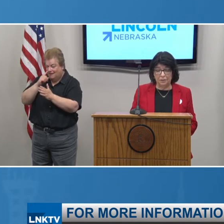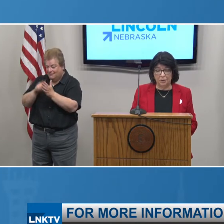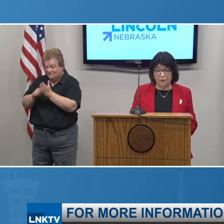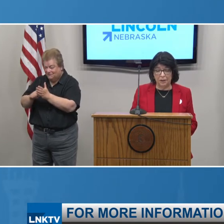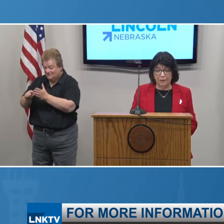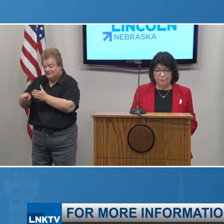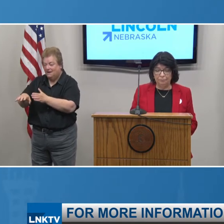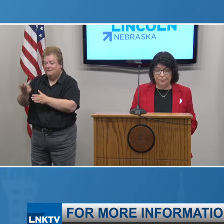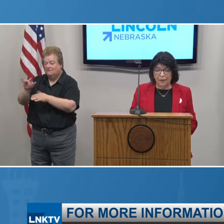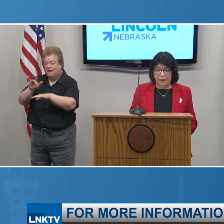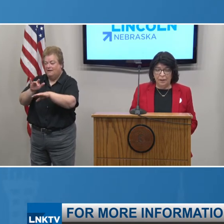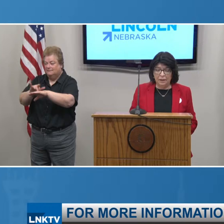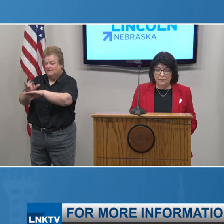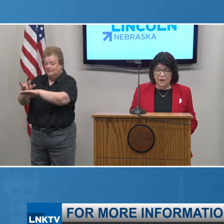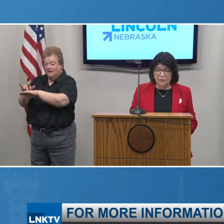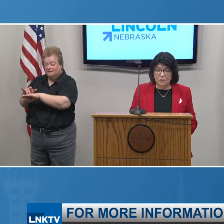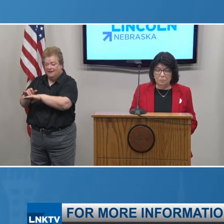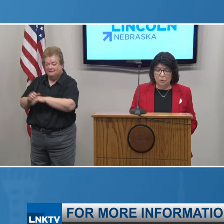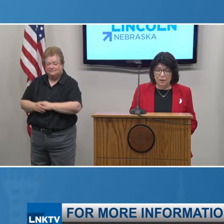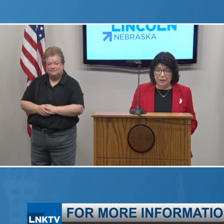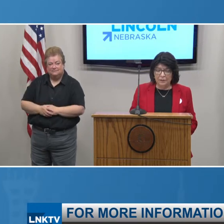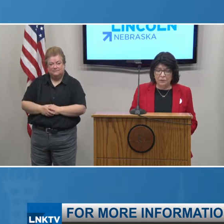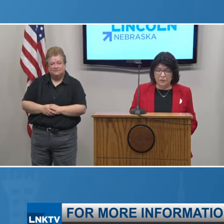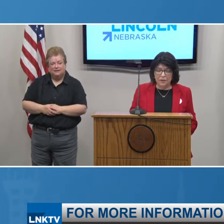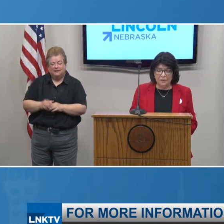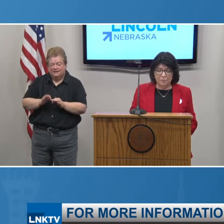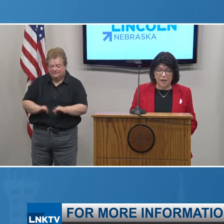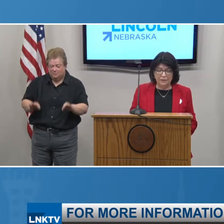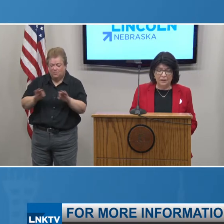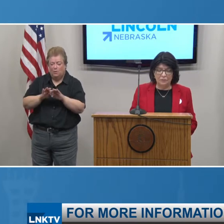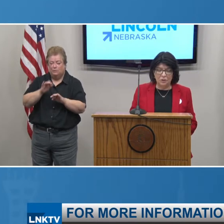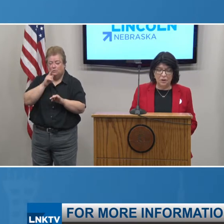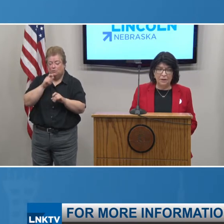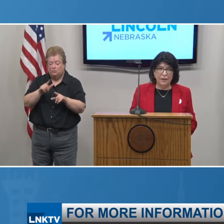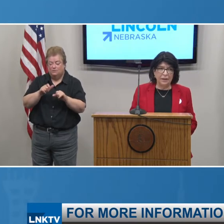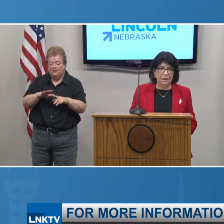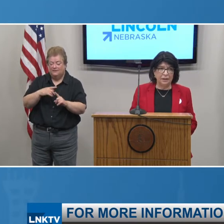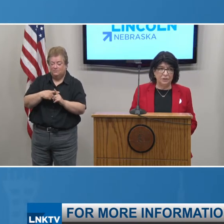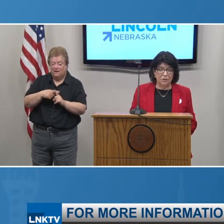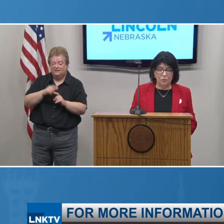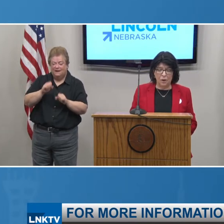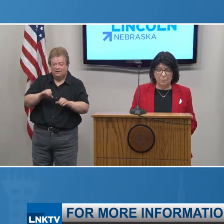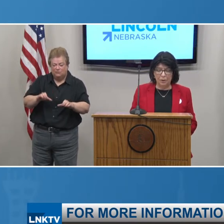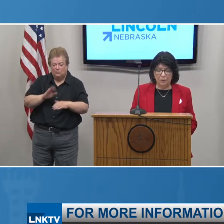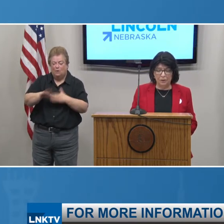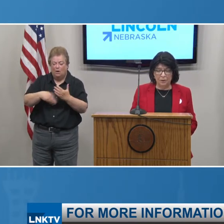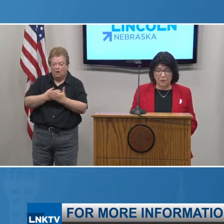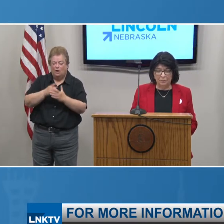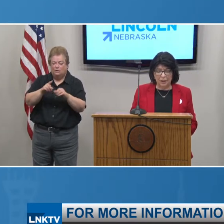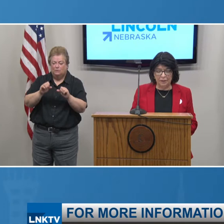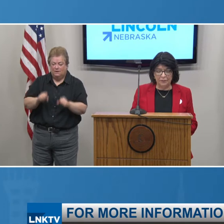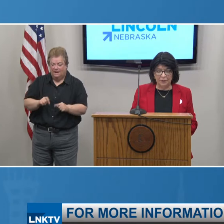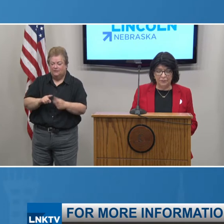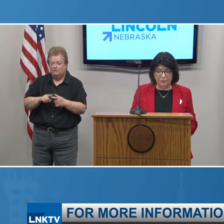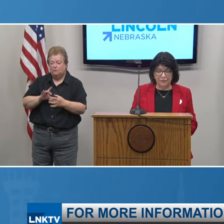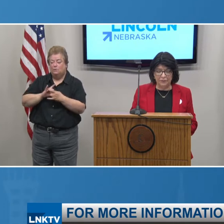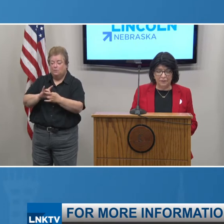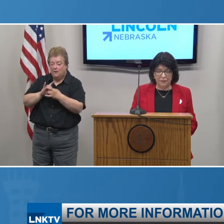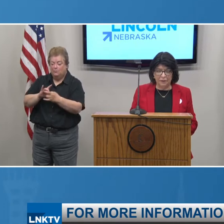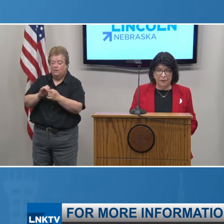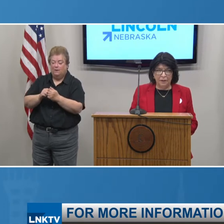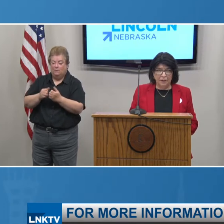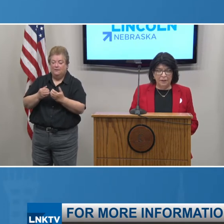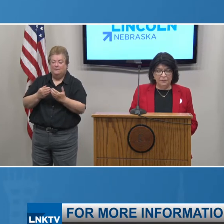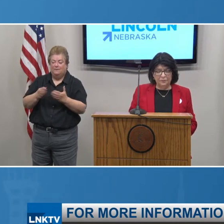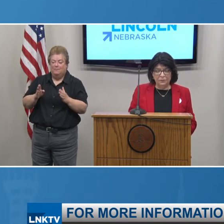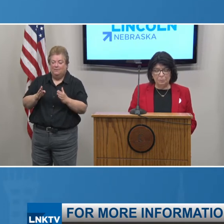illness in our community. It is also important that those who test positive do all they can to cooperate with our public health nurses.